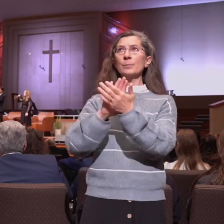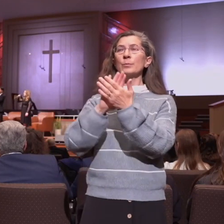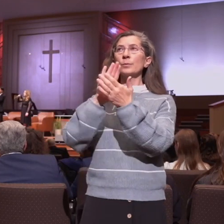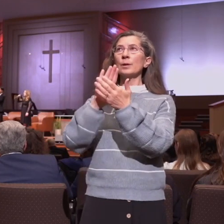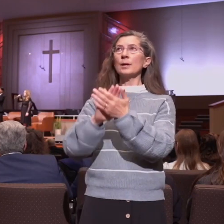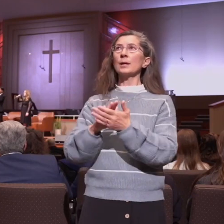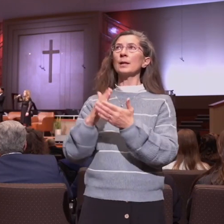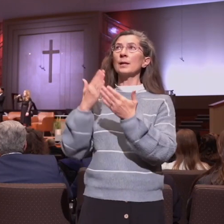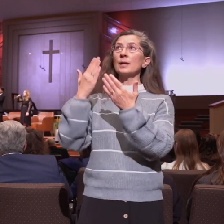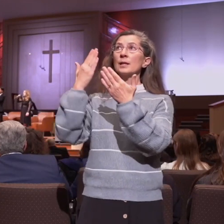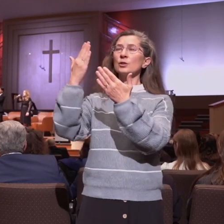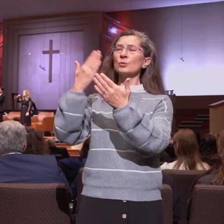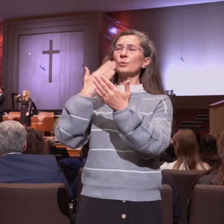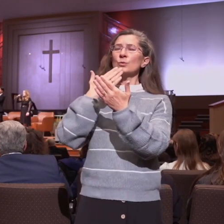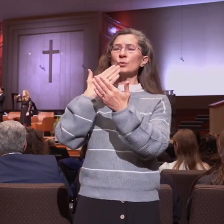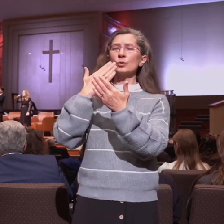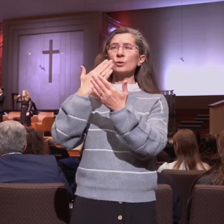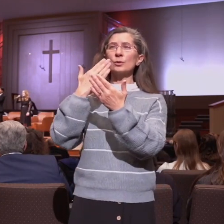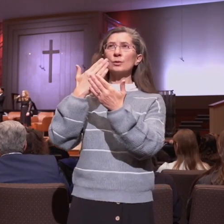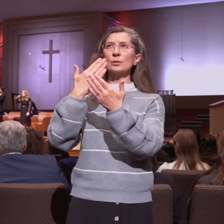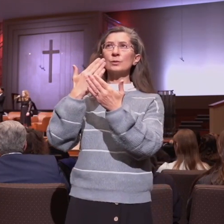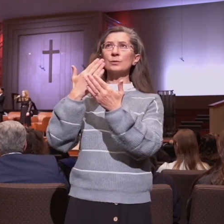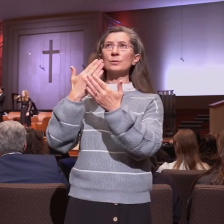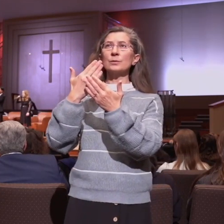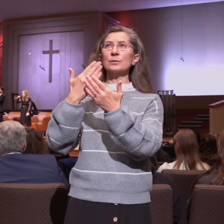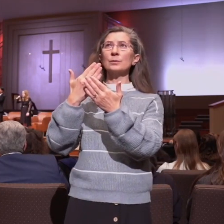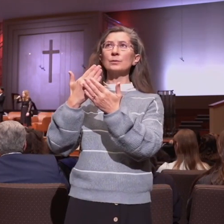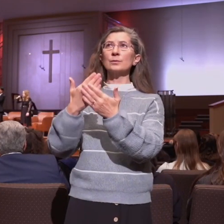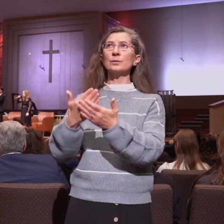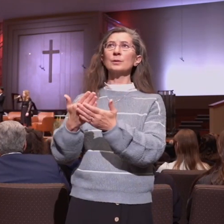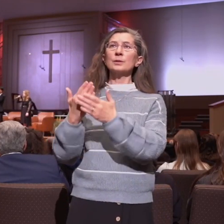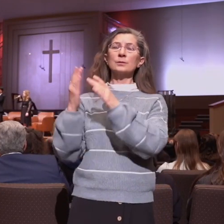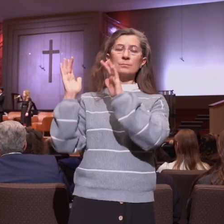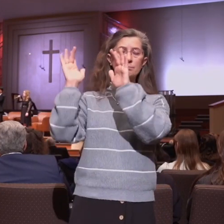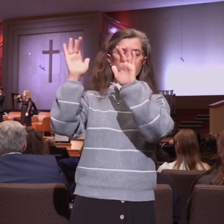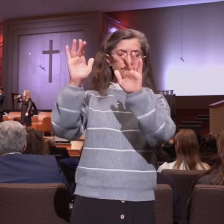goodness and mercy.